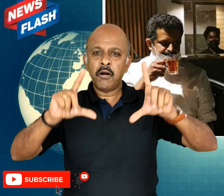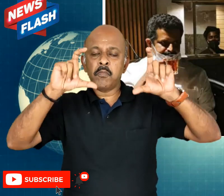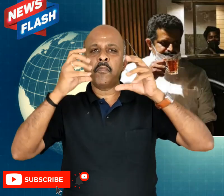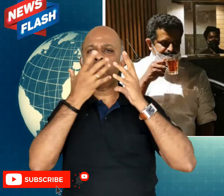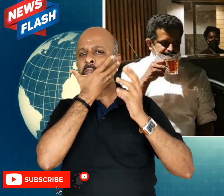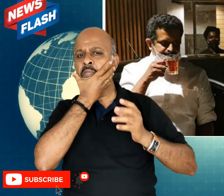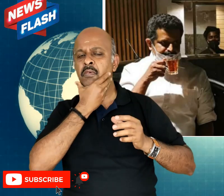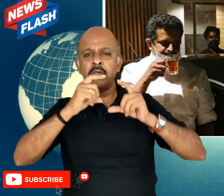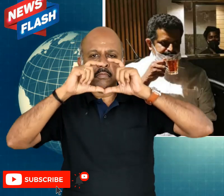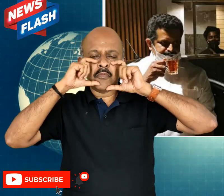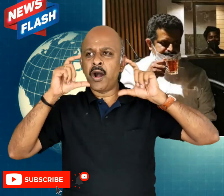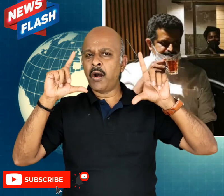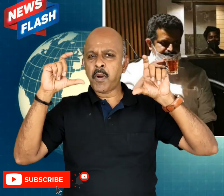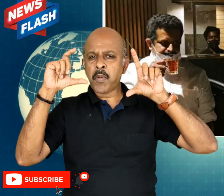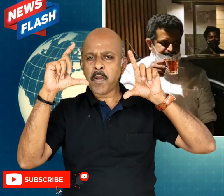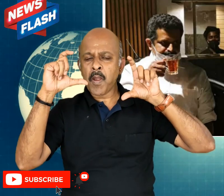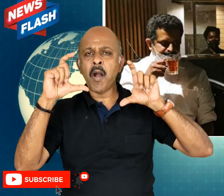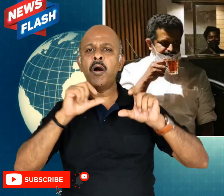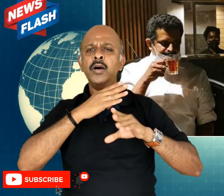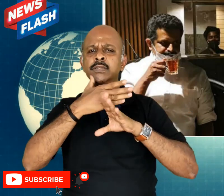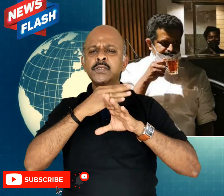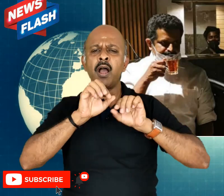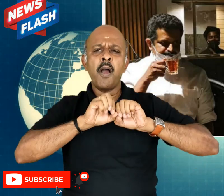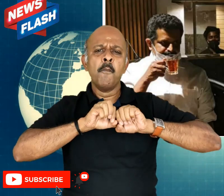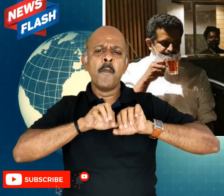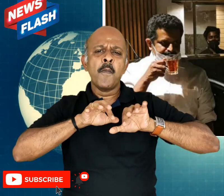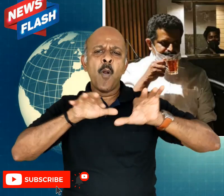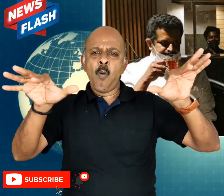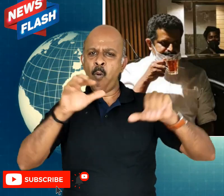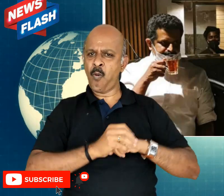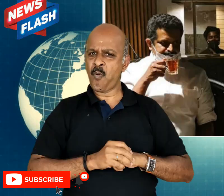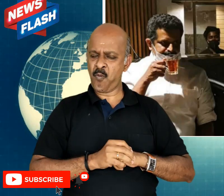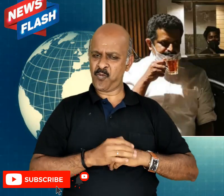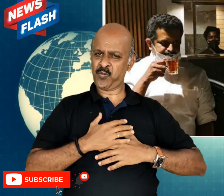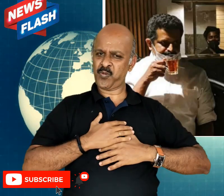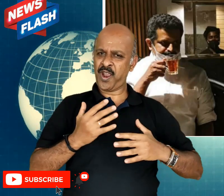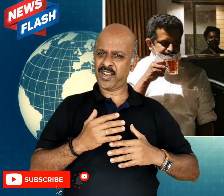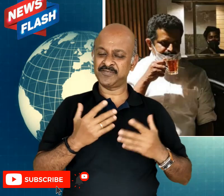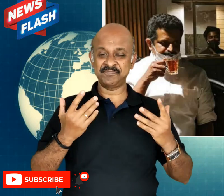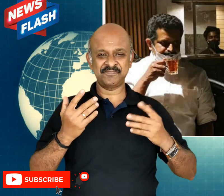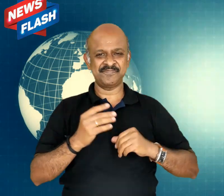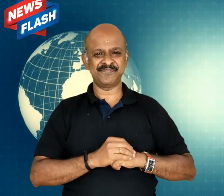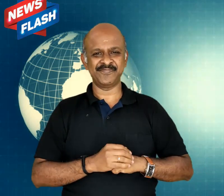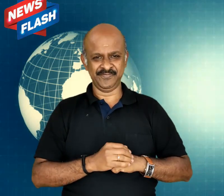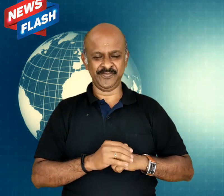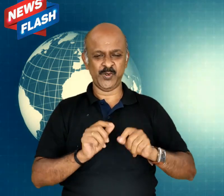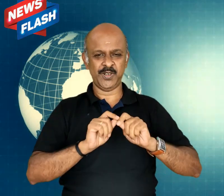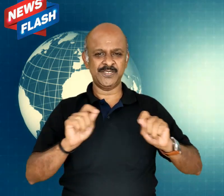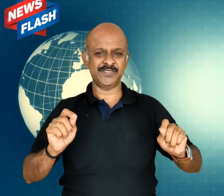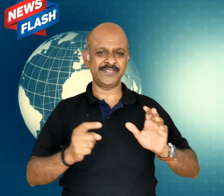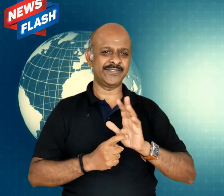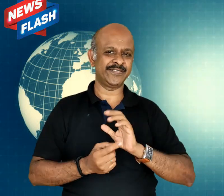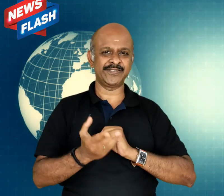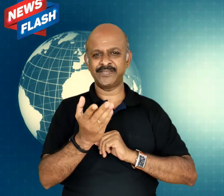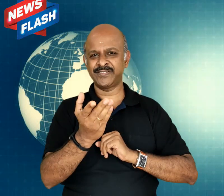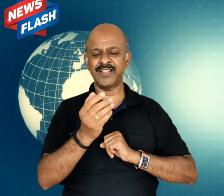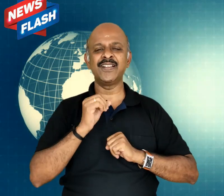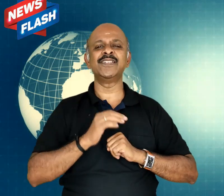stopped at a tea shop and he drank a cup of tea.